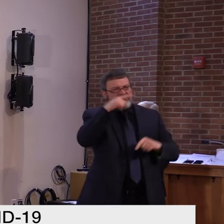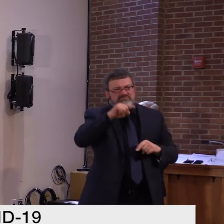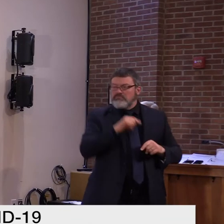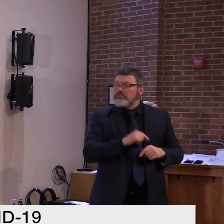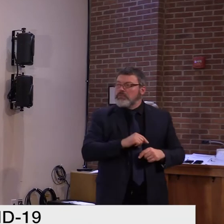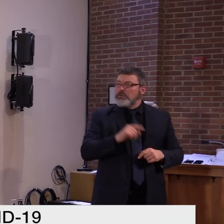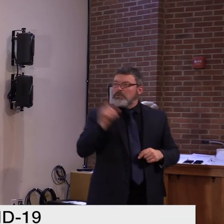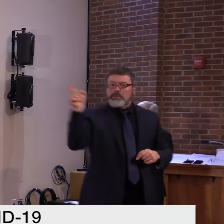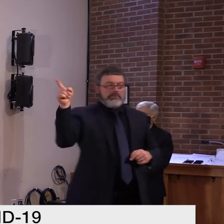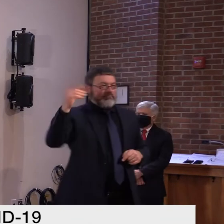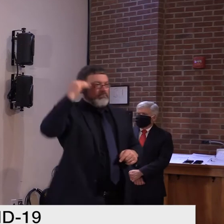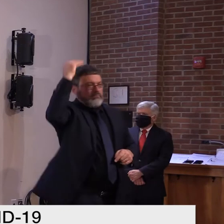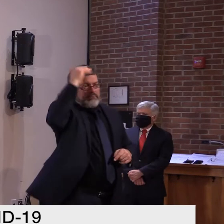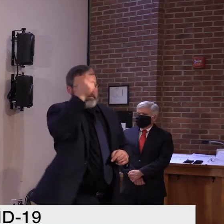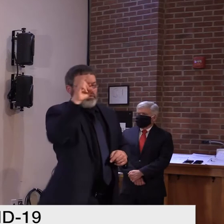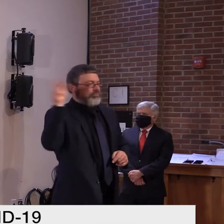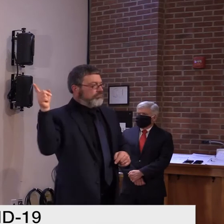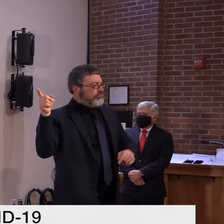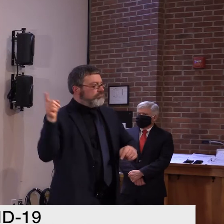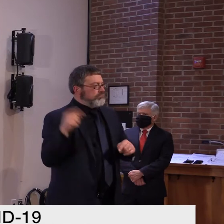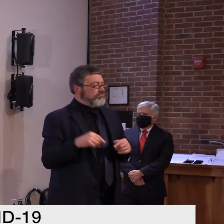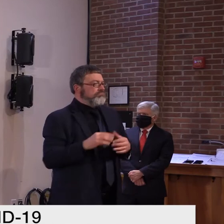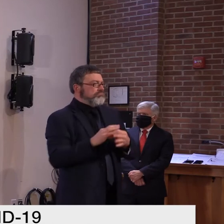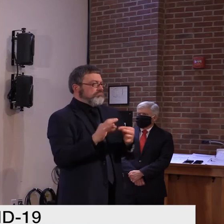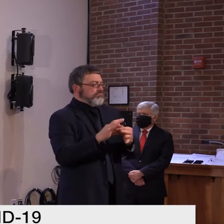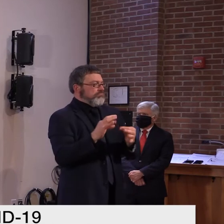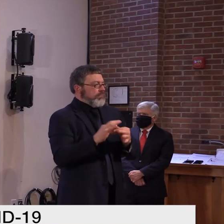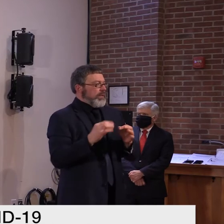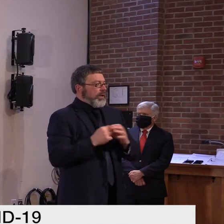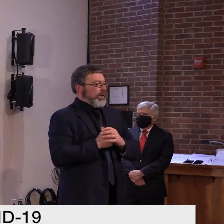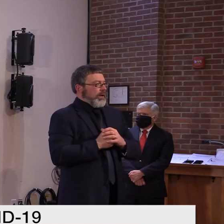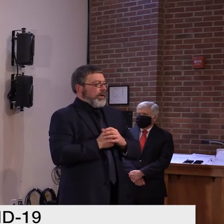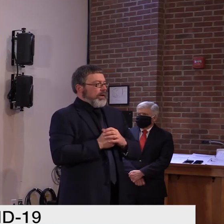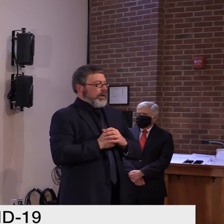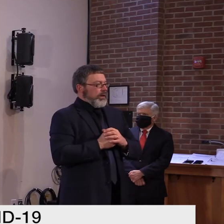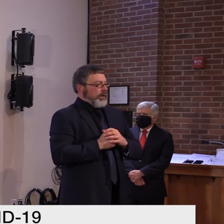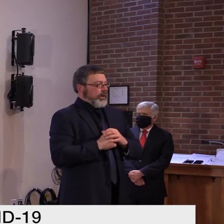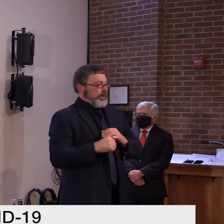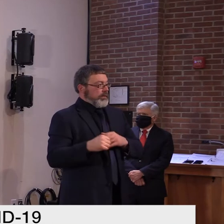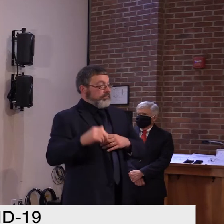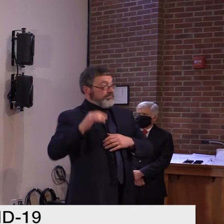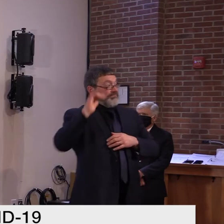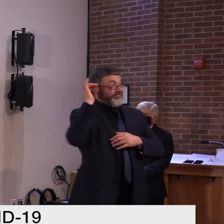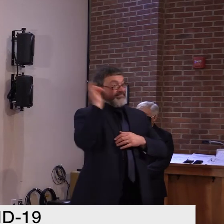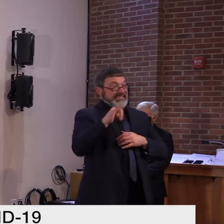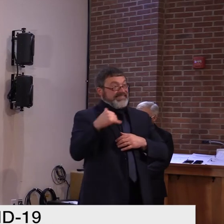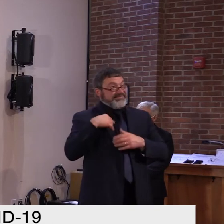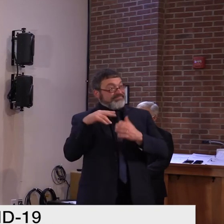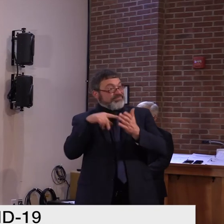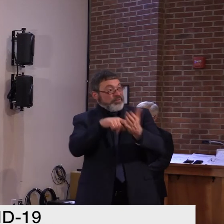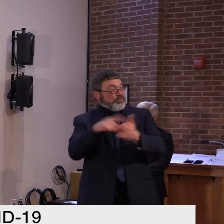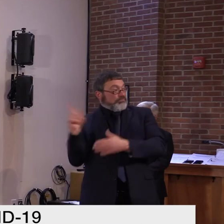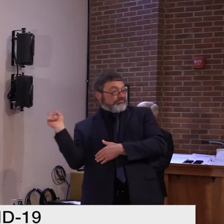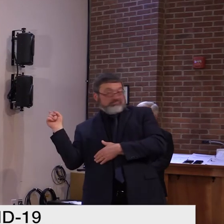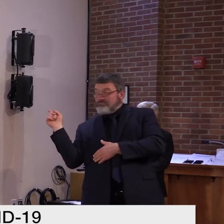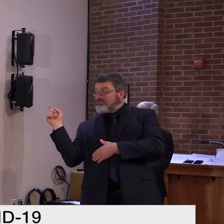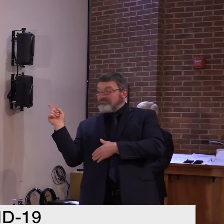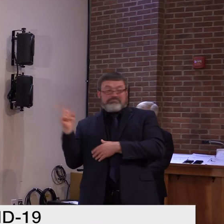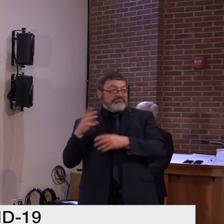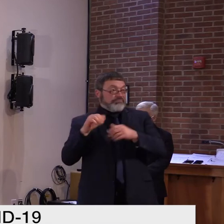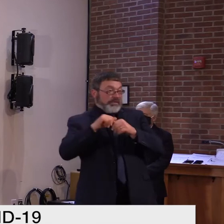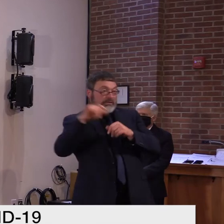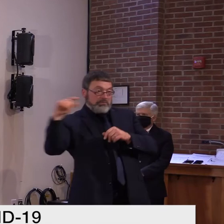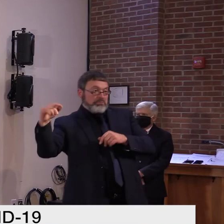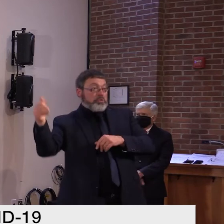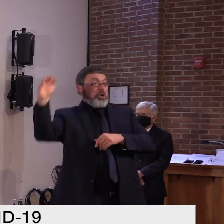I think first off, just looking at the graph I showed, the magnitude, and if you listen